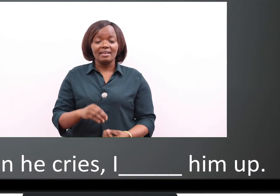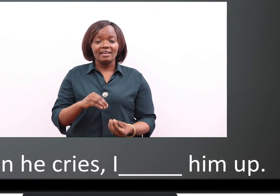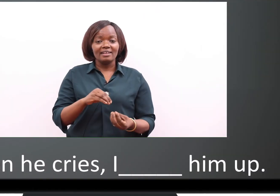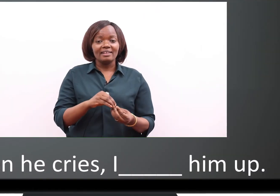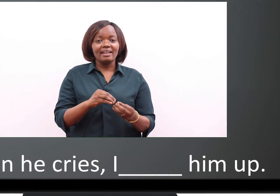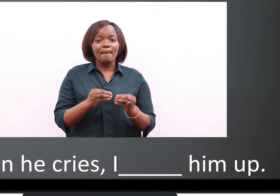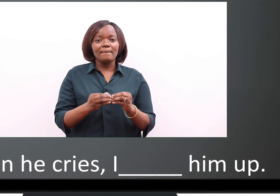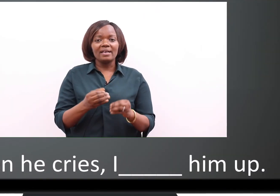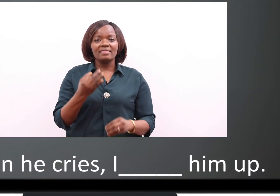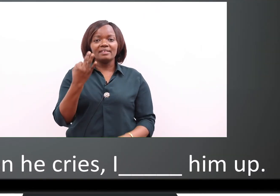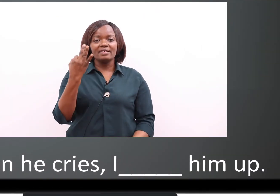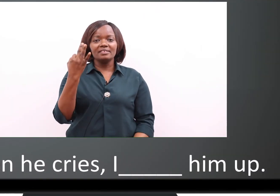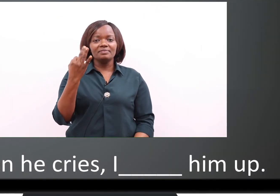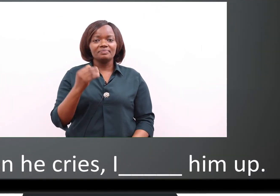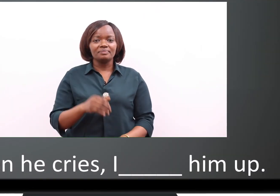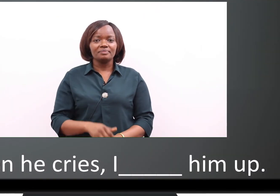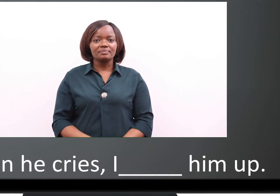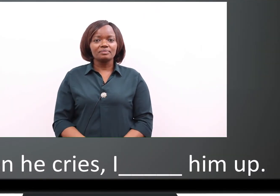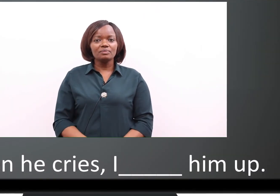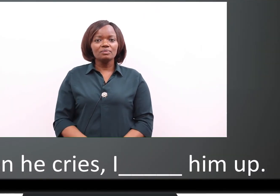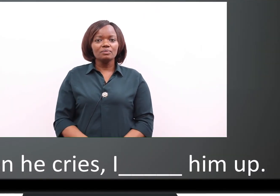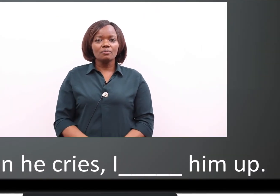Number three.